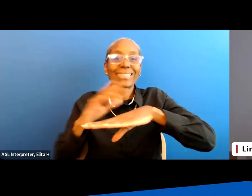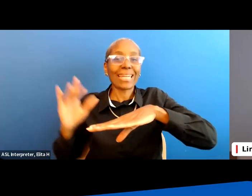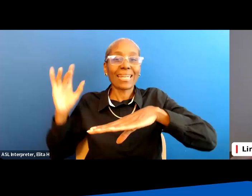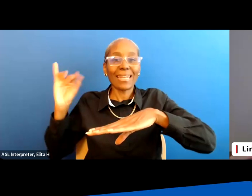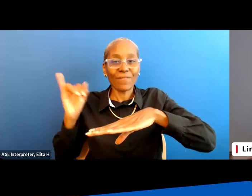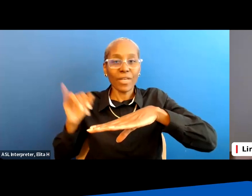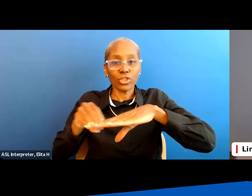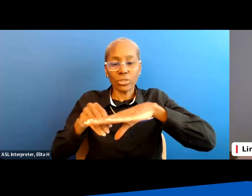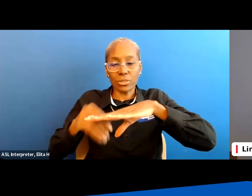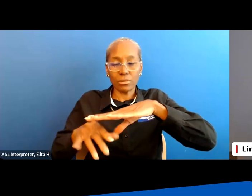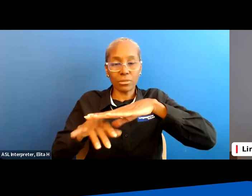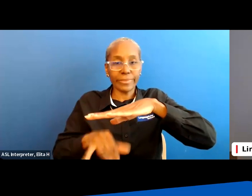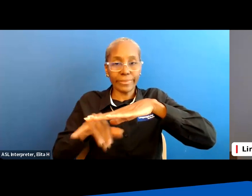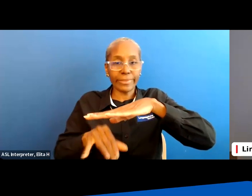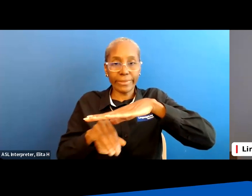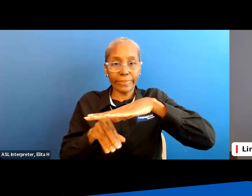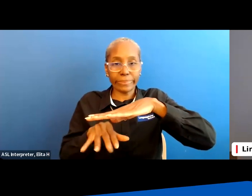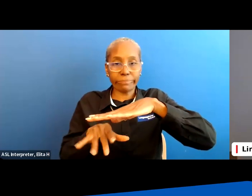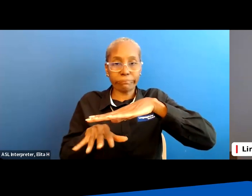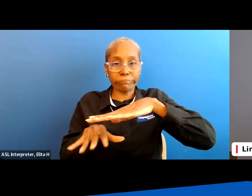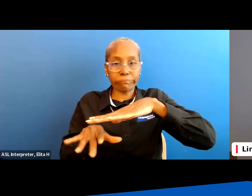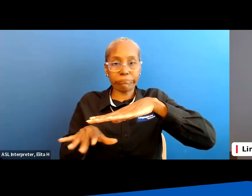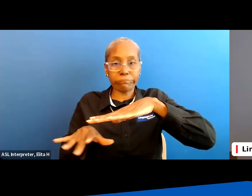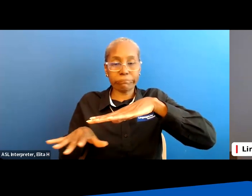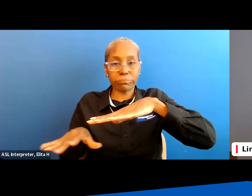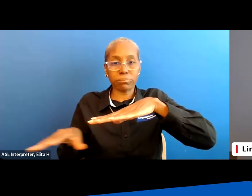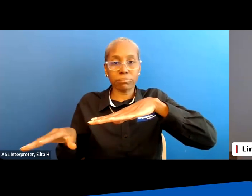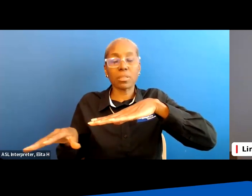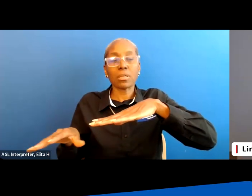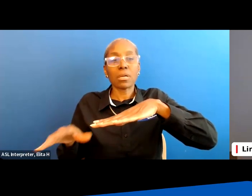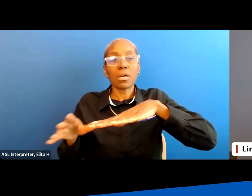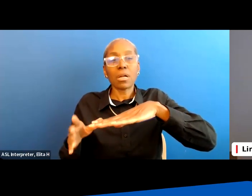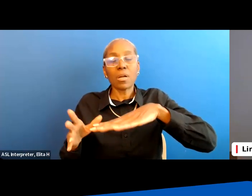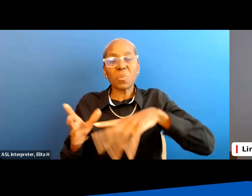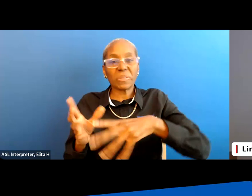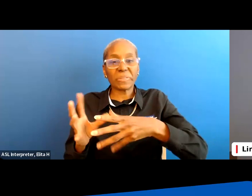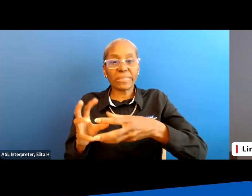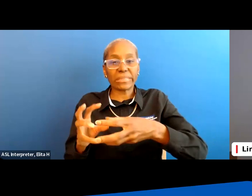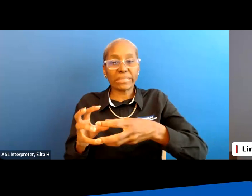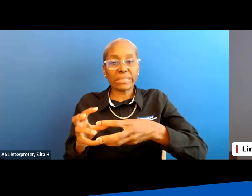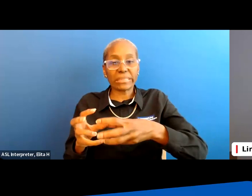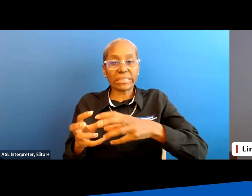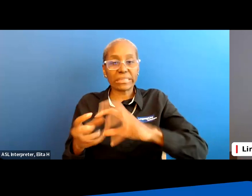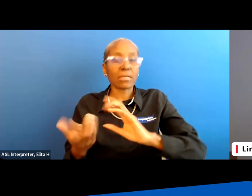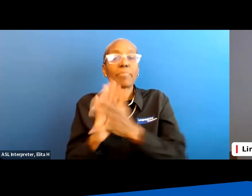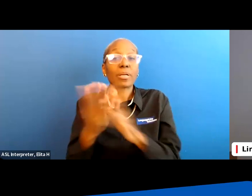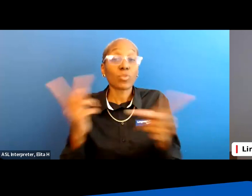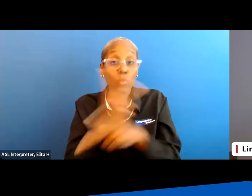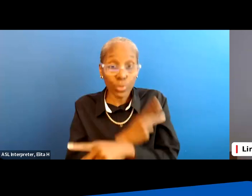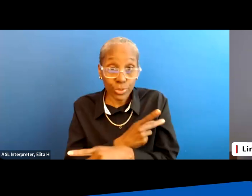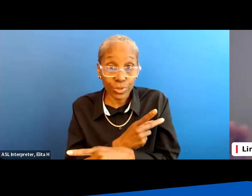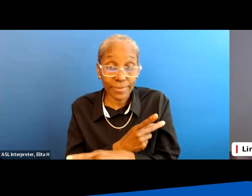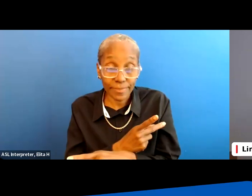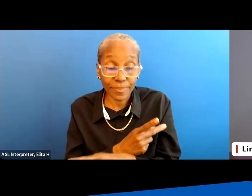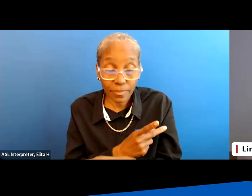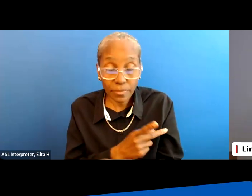get in there that that that damage and that uh tissue is going to decline decay in there and it's going to make things much worse it's gonna